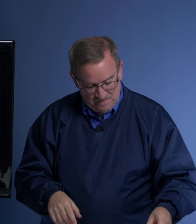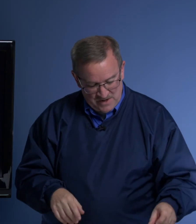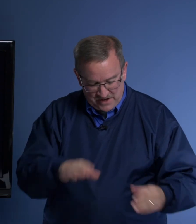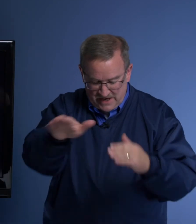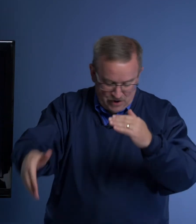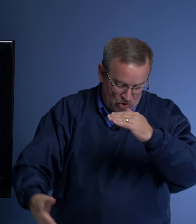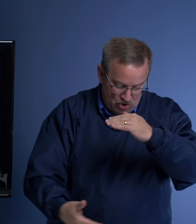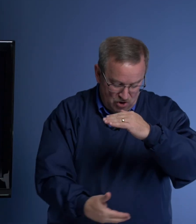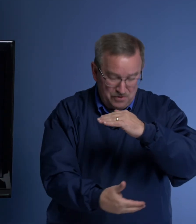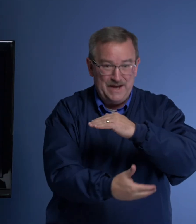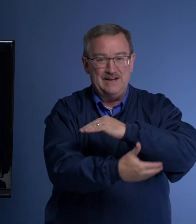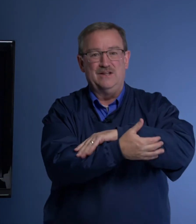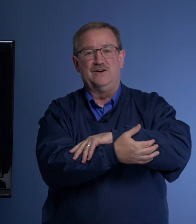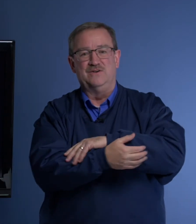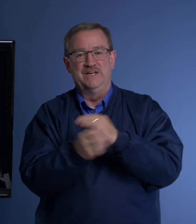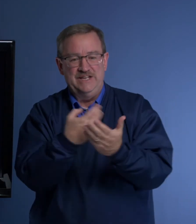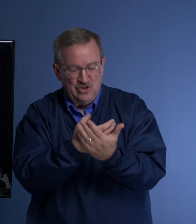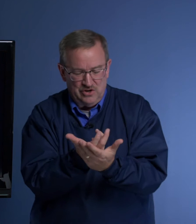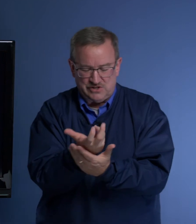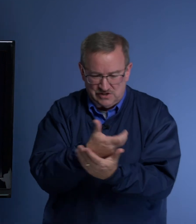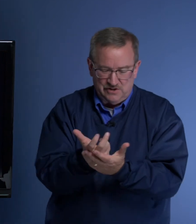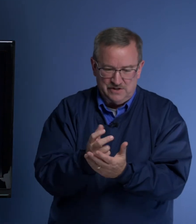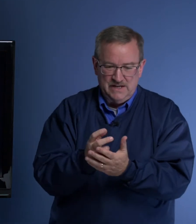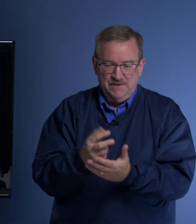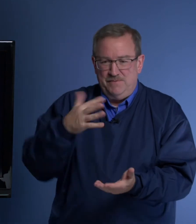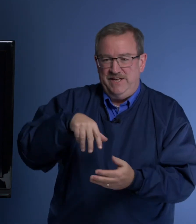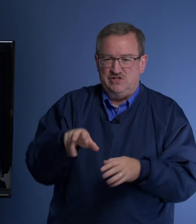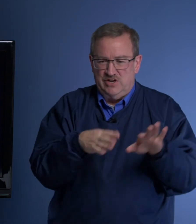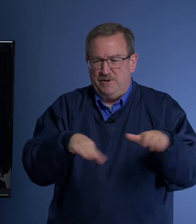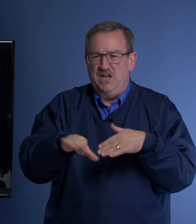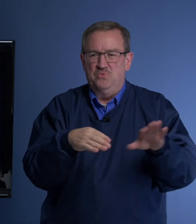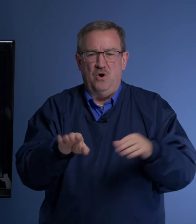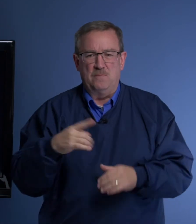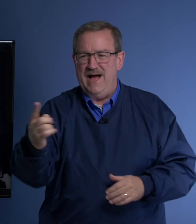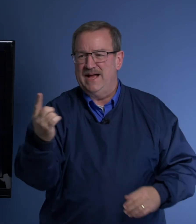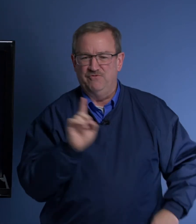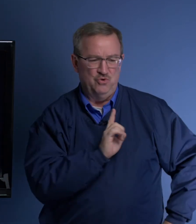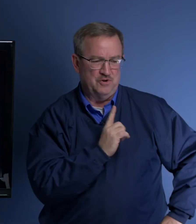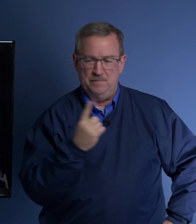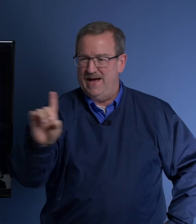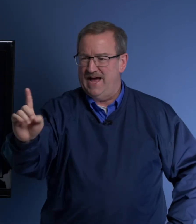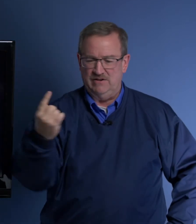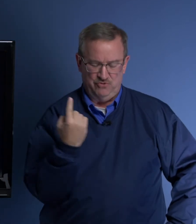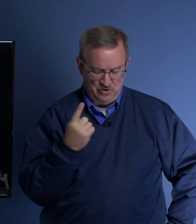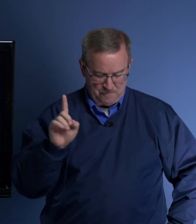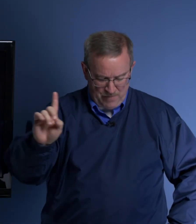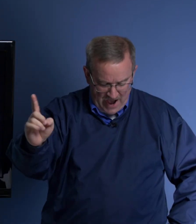The king all night long, he tossed and turned. Maybe he stood up and he walked back and forth and back and forth and back